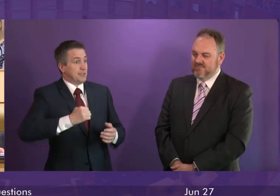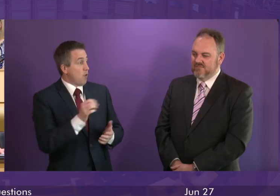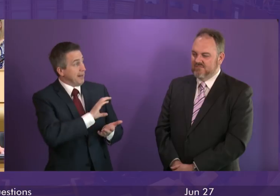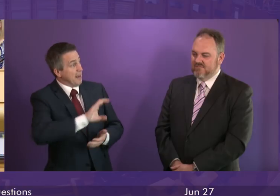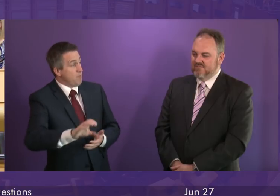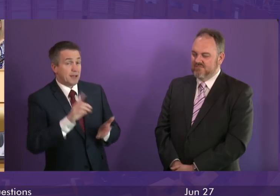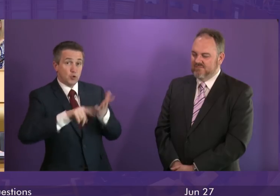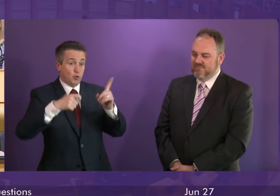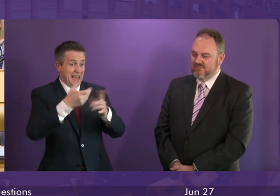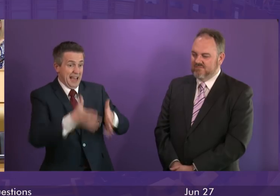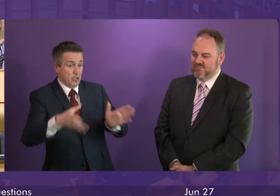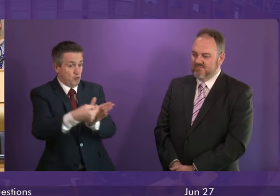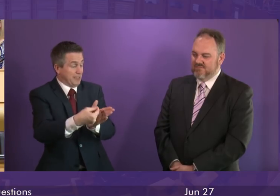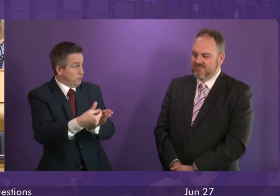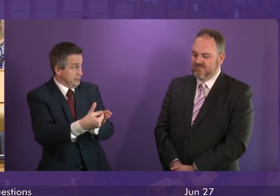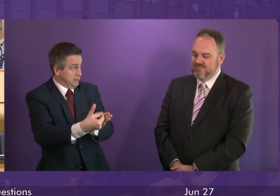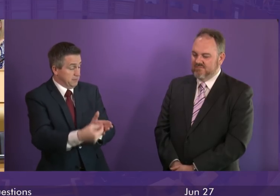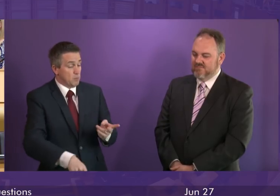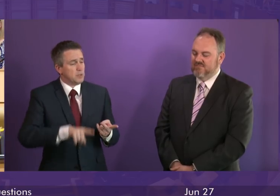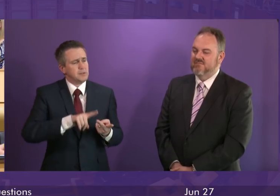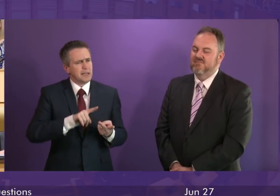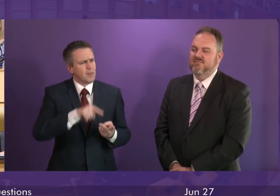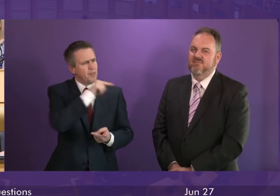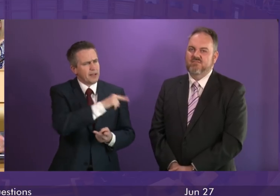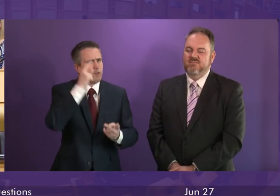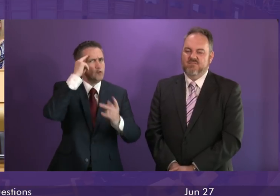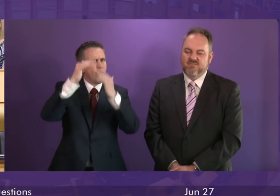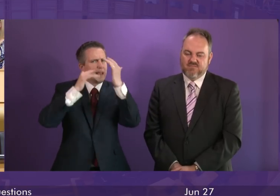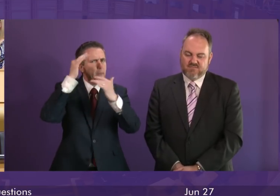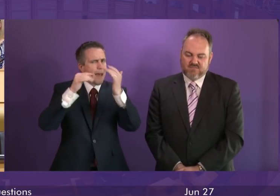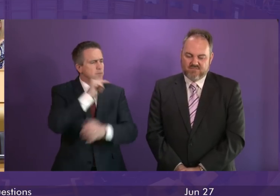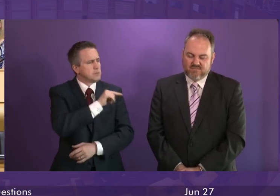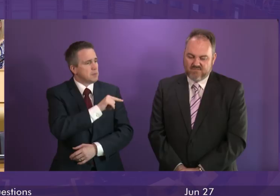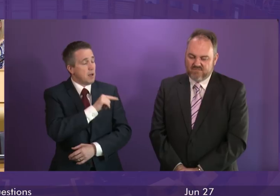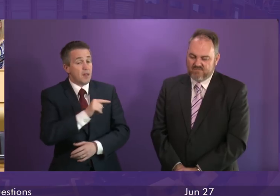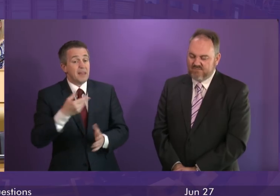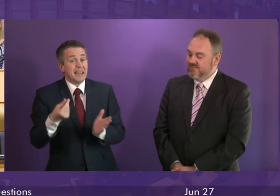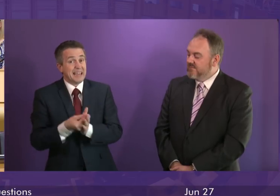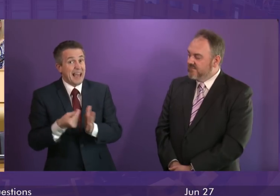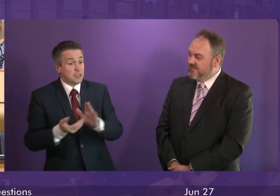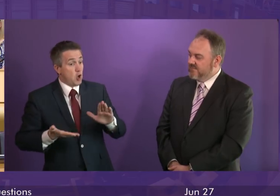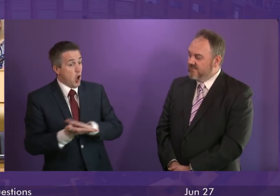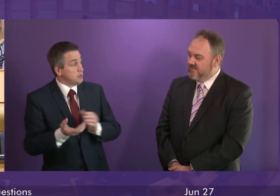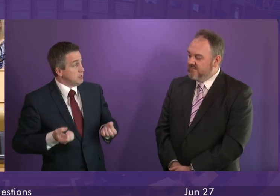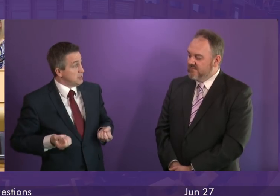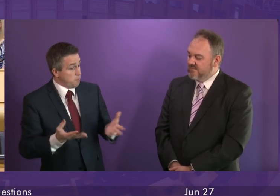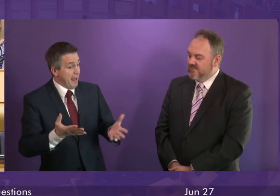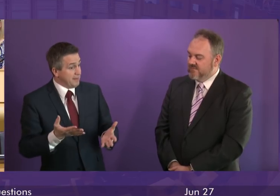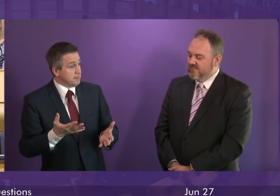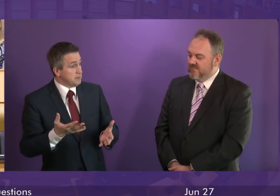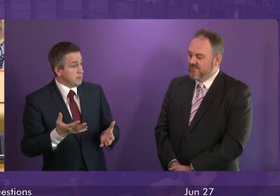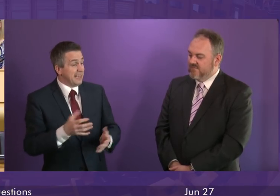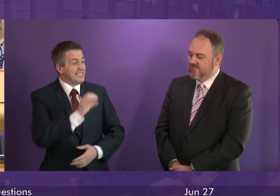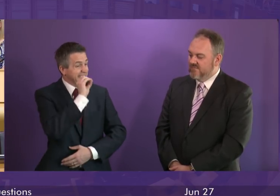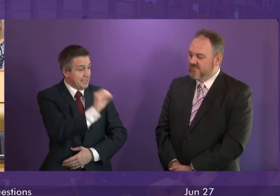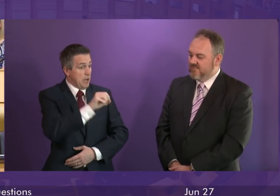Treasury. But secondly, this fact, the total cash underspend that was reported this week is